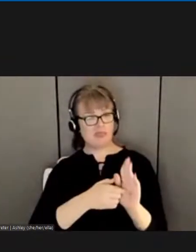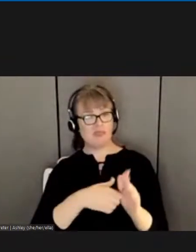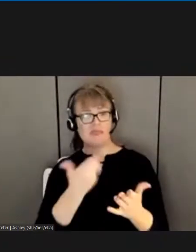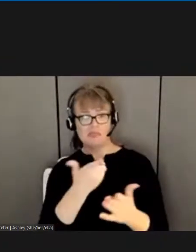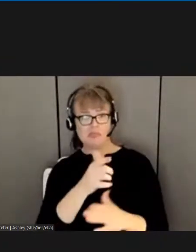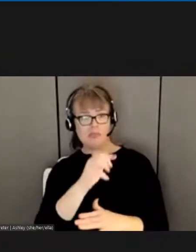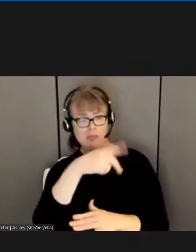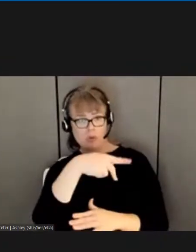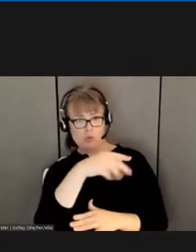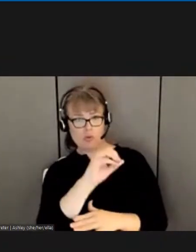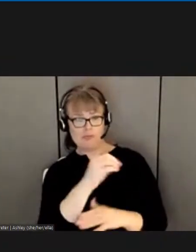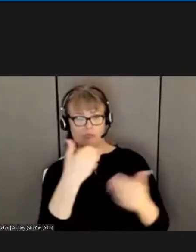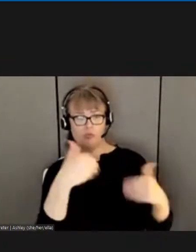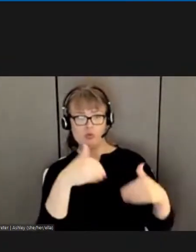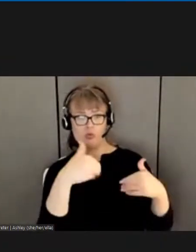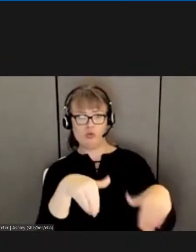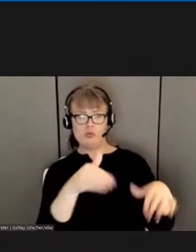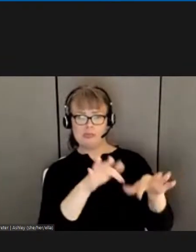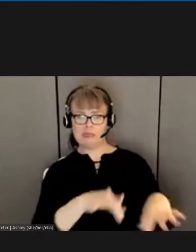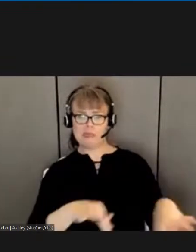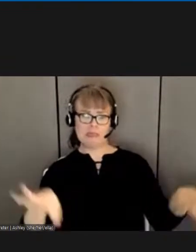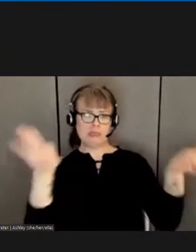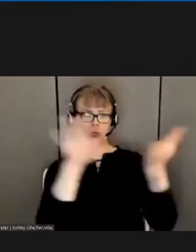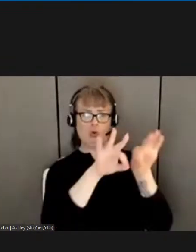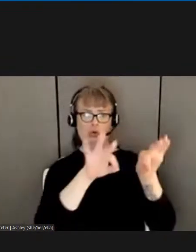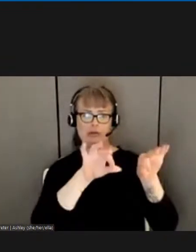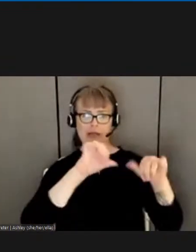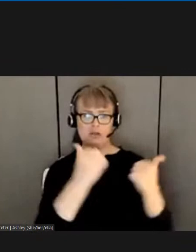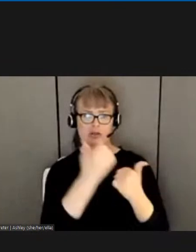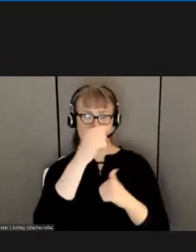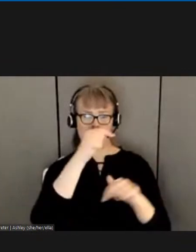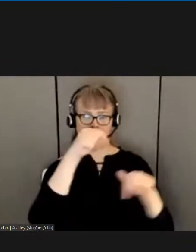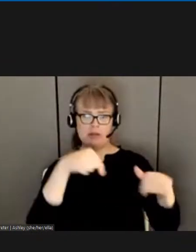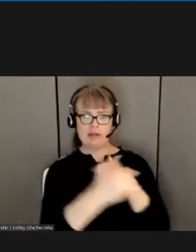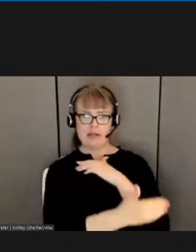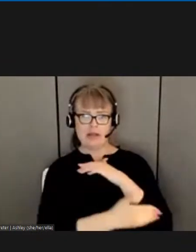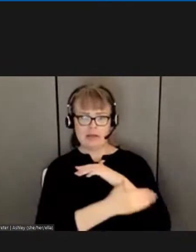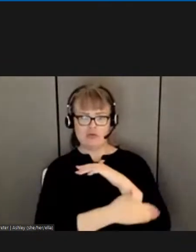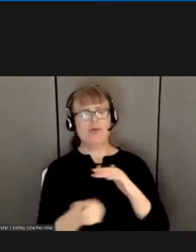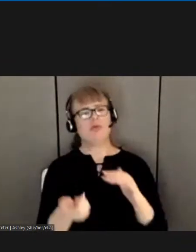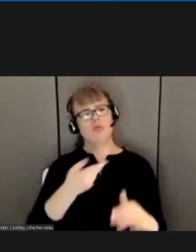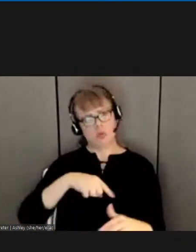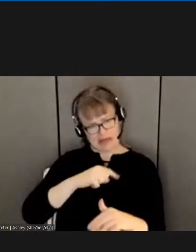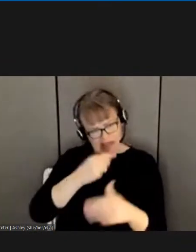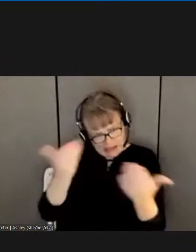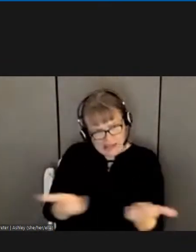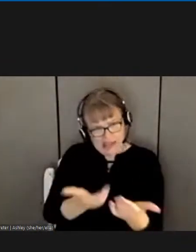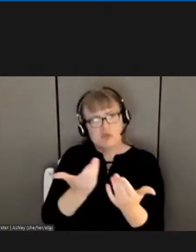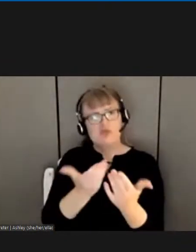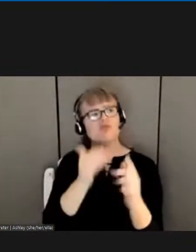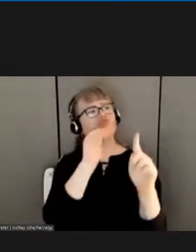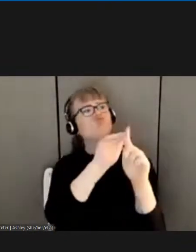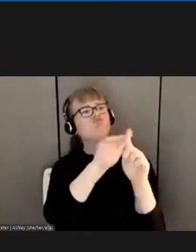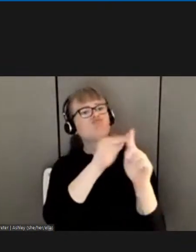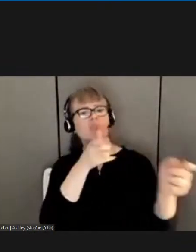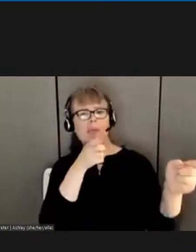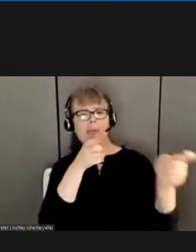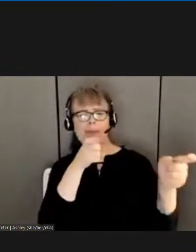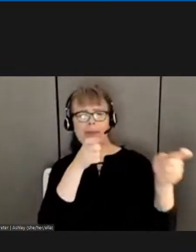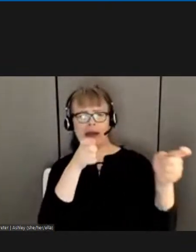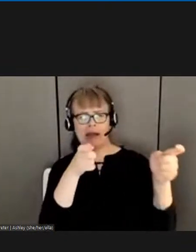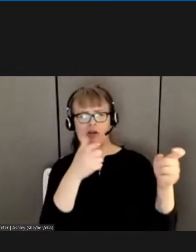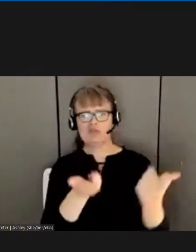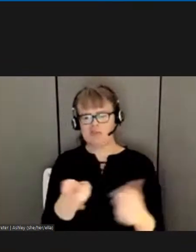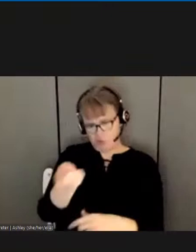we're here to remind management that that what you've done what you deserve it's now time for management to acknowledge